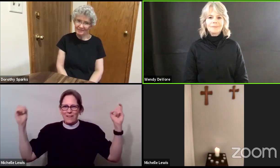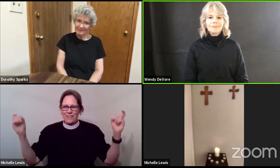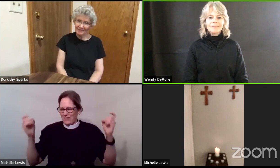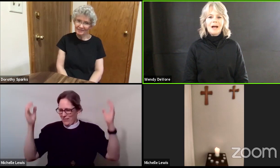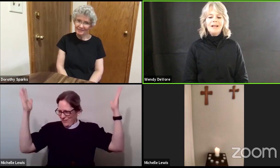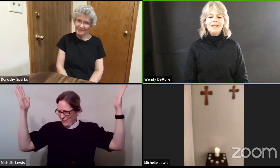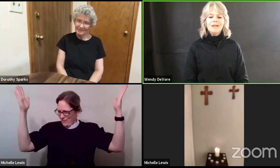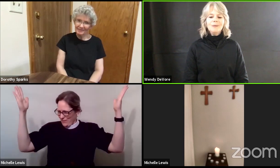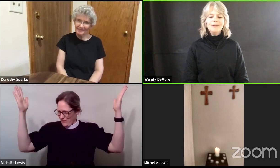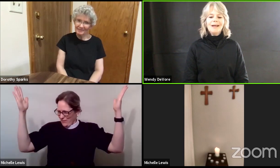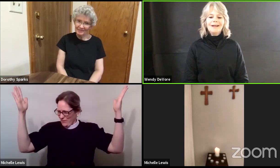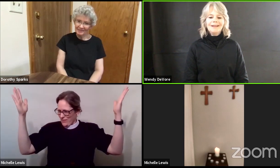Alleluia.